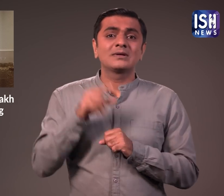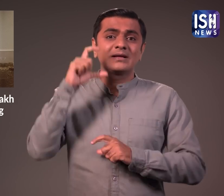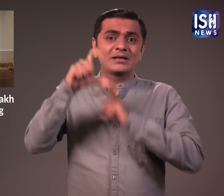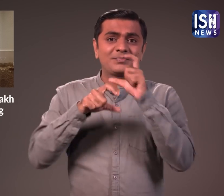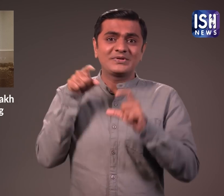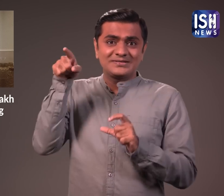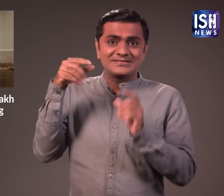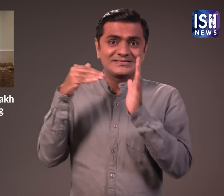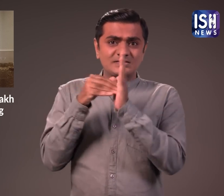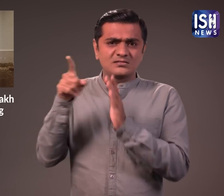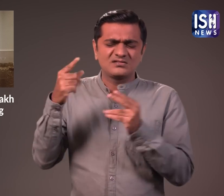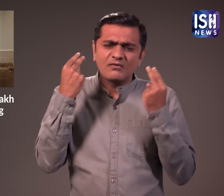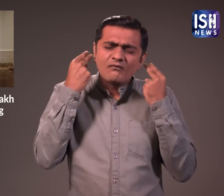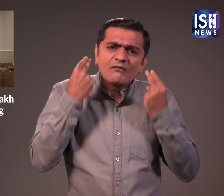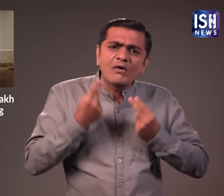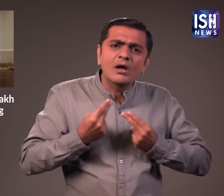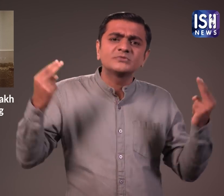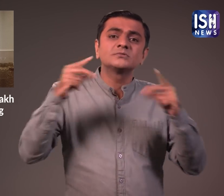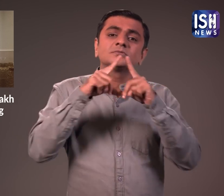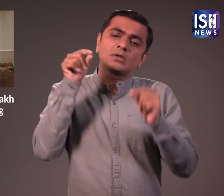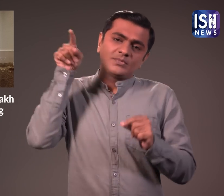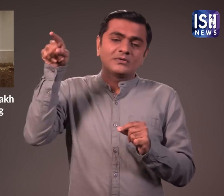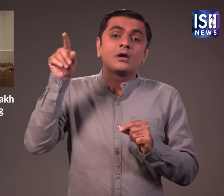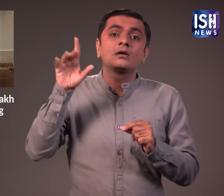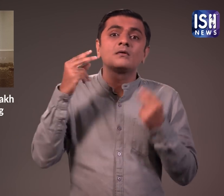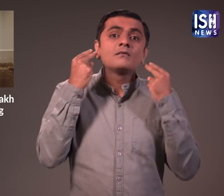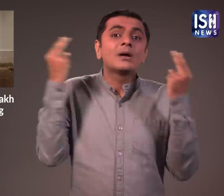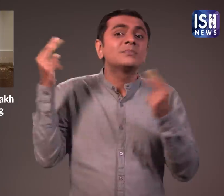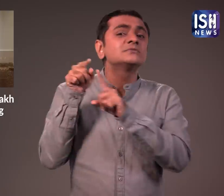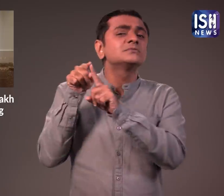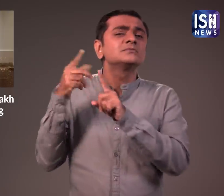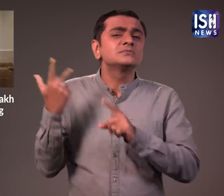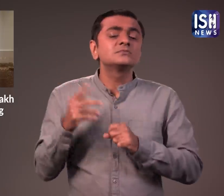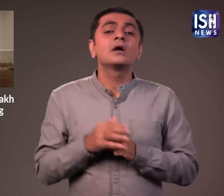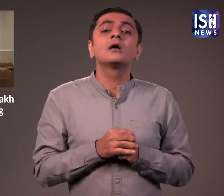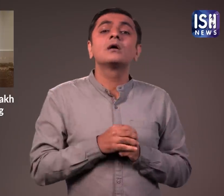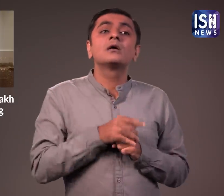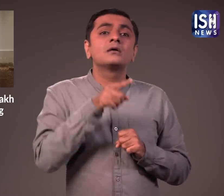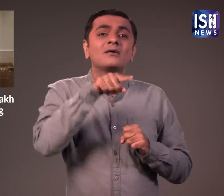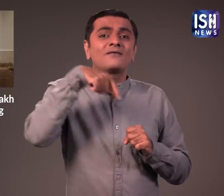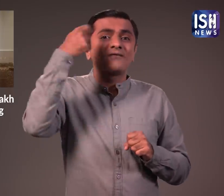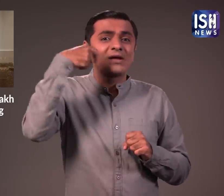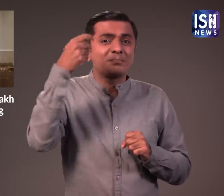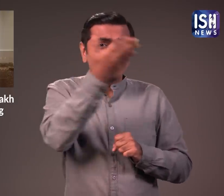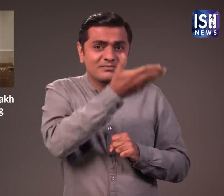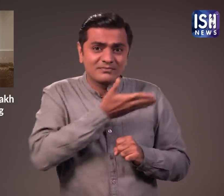Zepet is known to make costumes of characters for advertisements, movies, serials, etc.